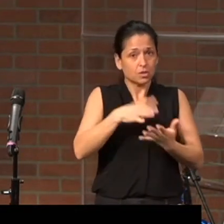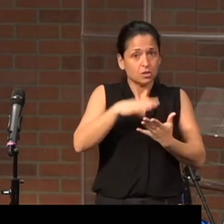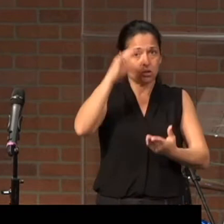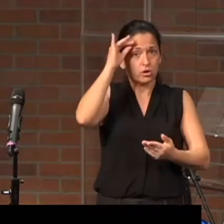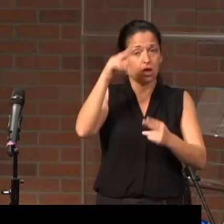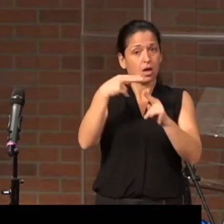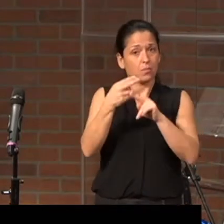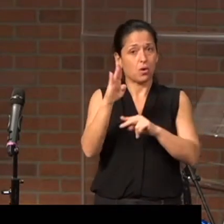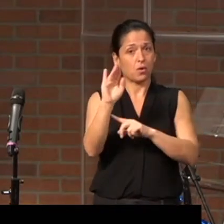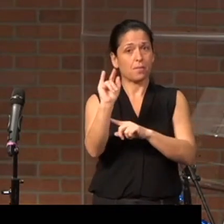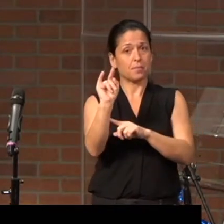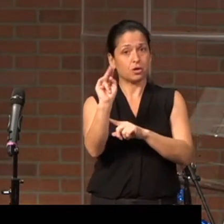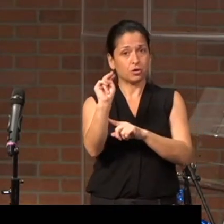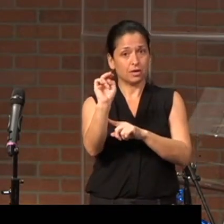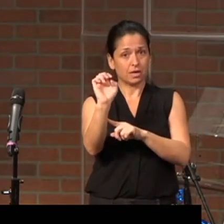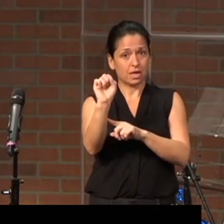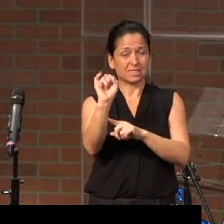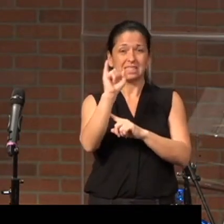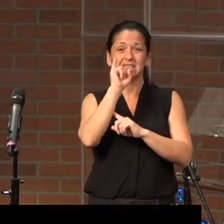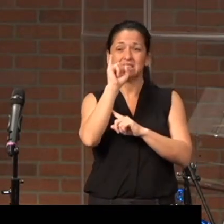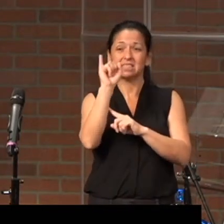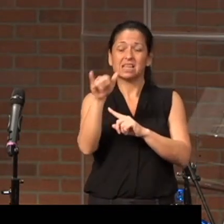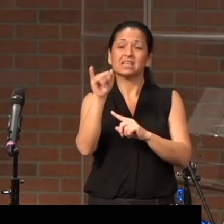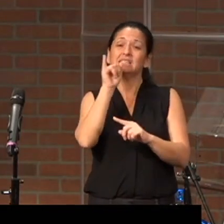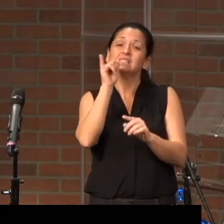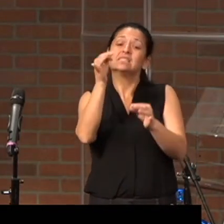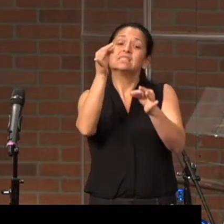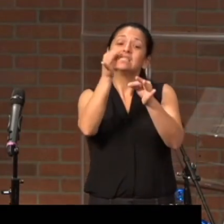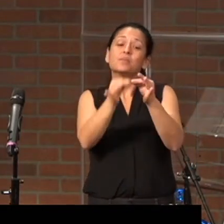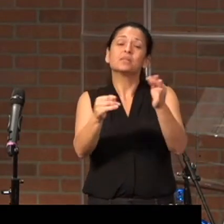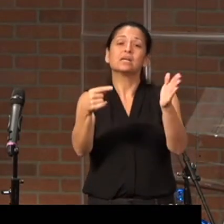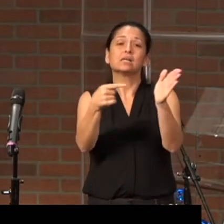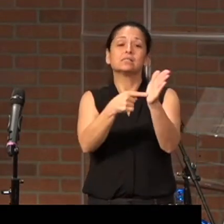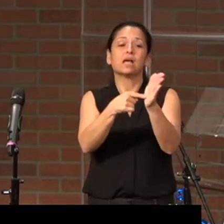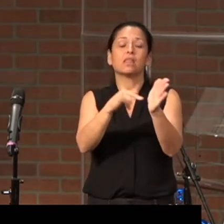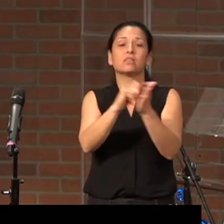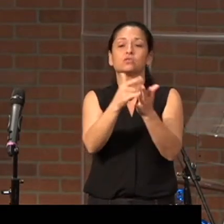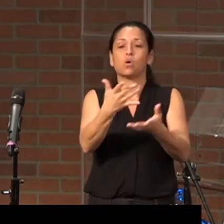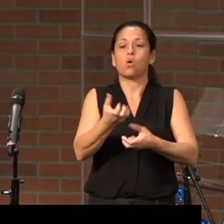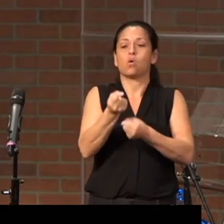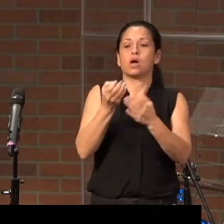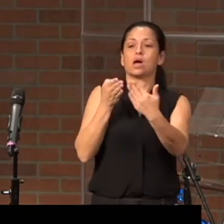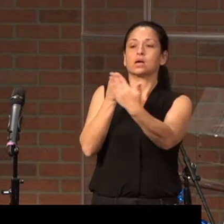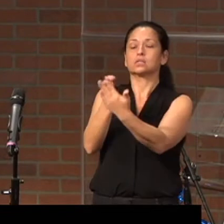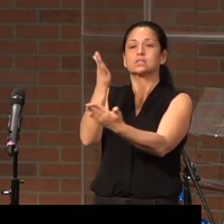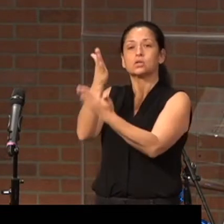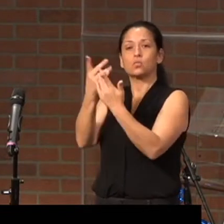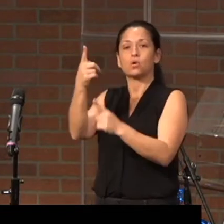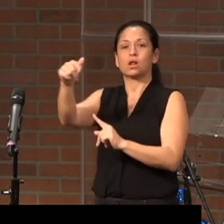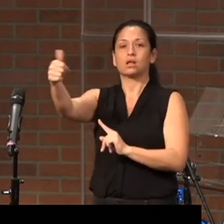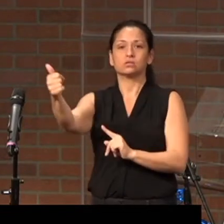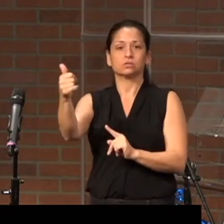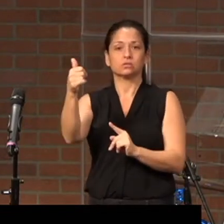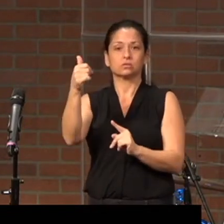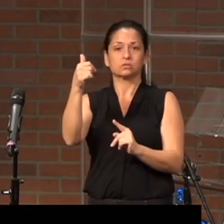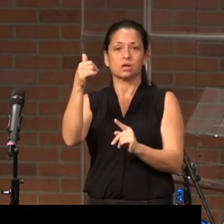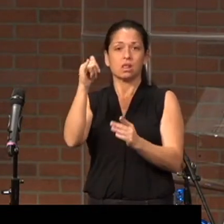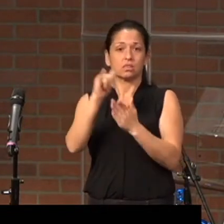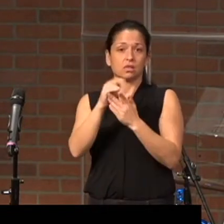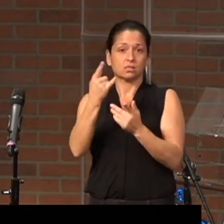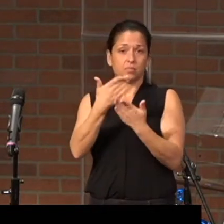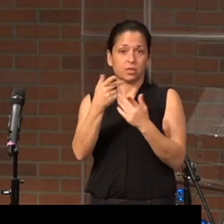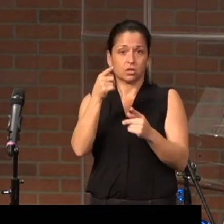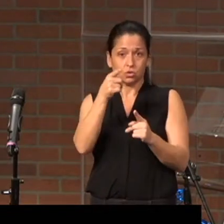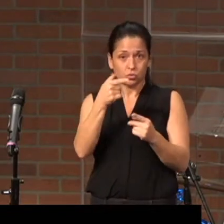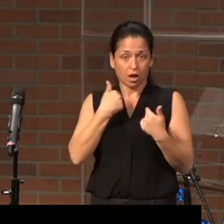bitterness is it's simply a debt that you hold against someone else for something that they've done or haven't done. Now, the second